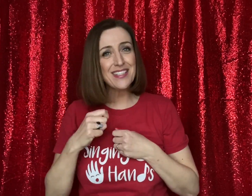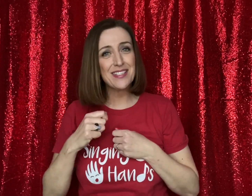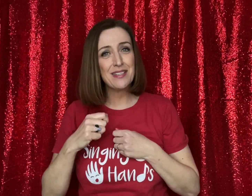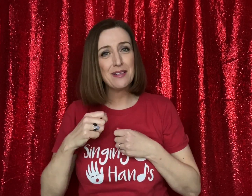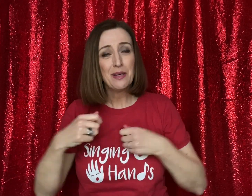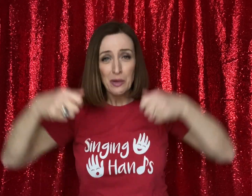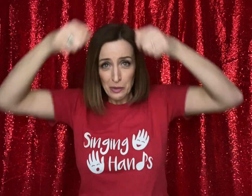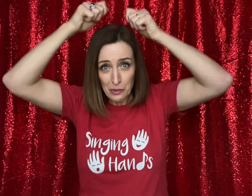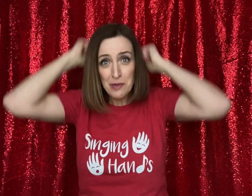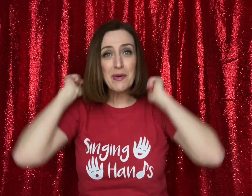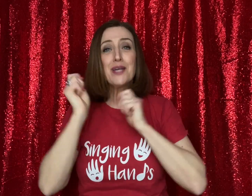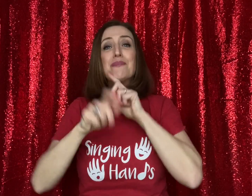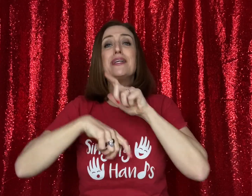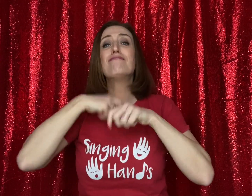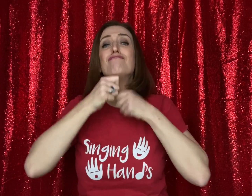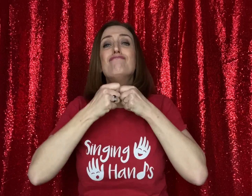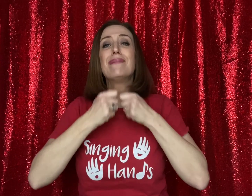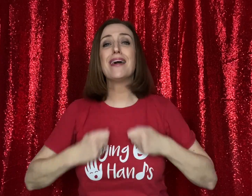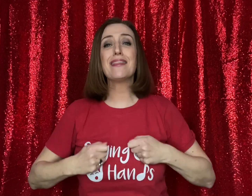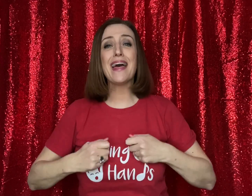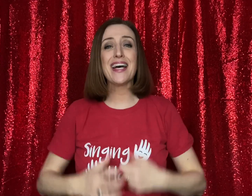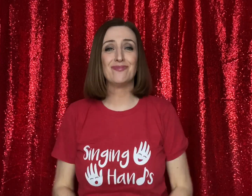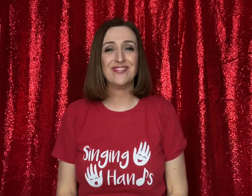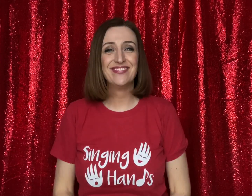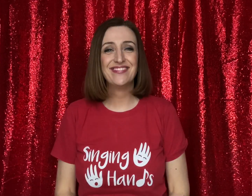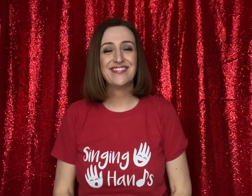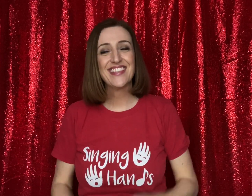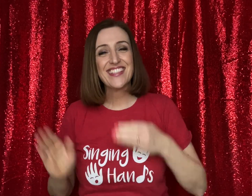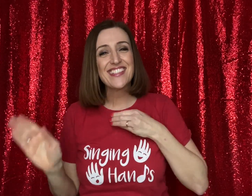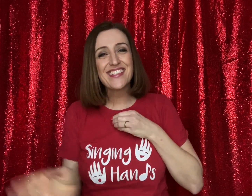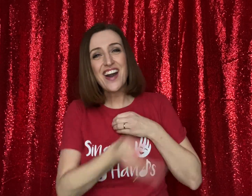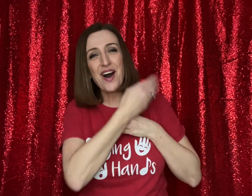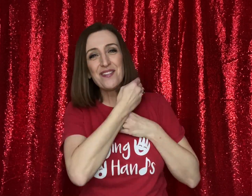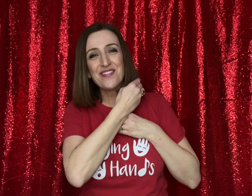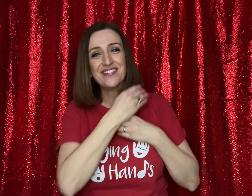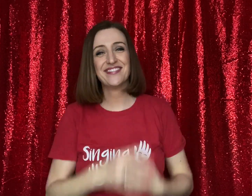or it might be like that. Scarf.